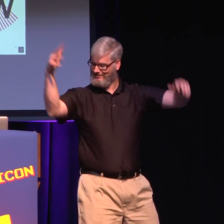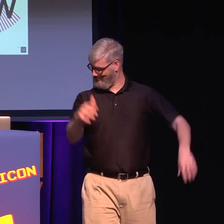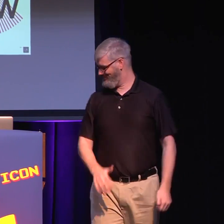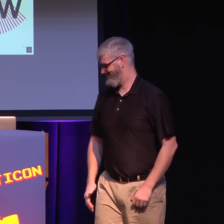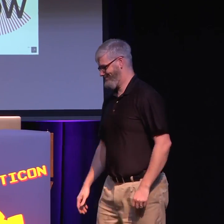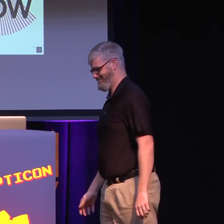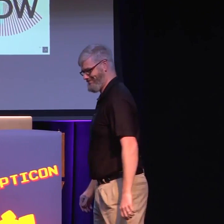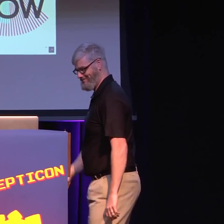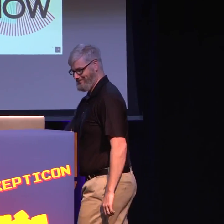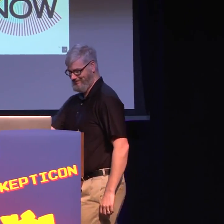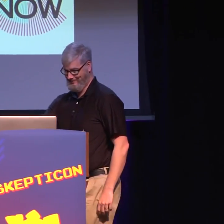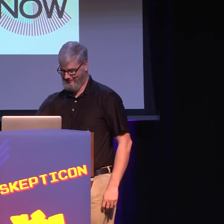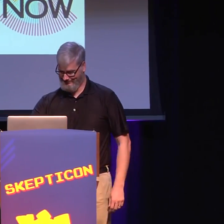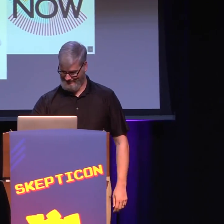right, let's see some shaking hands. Okay, great.